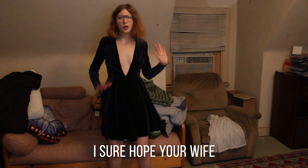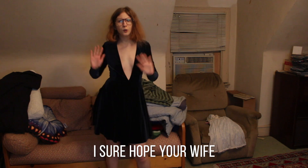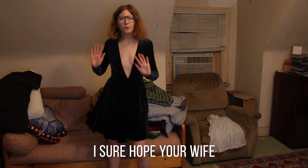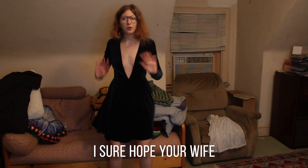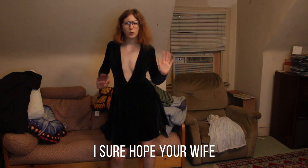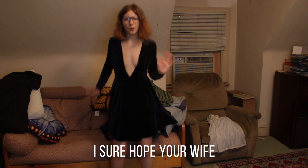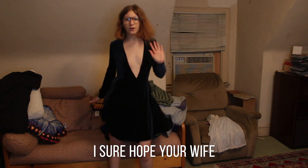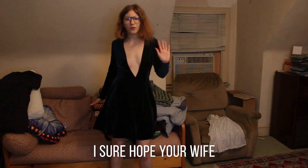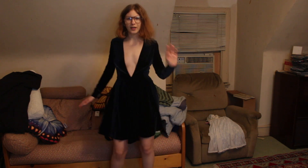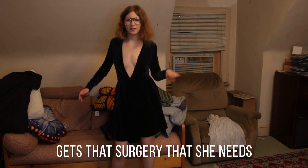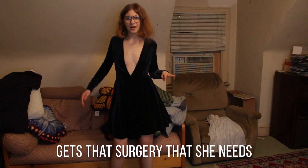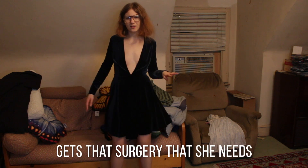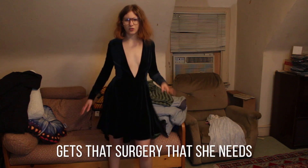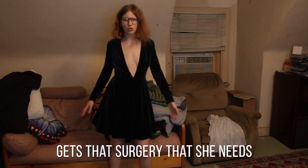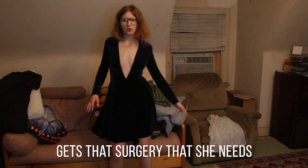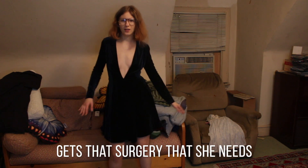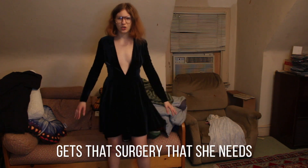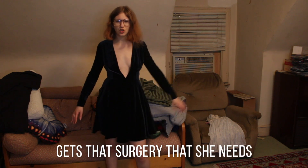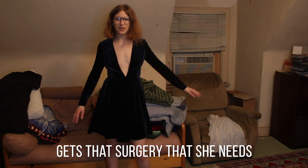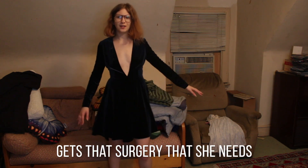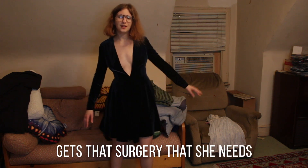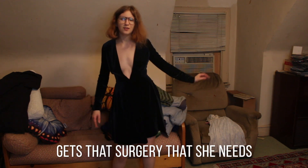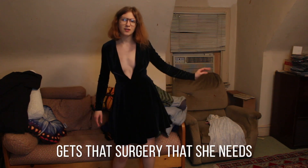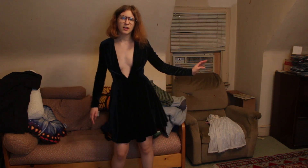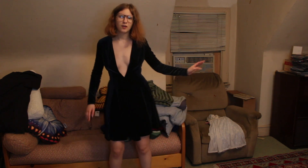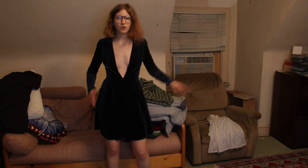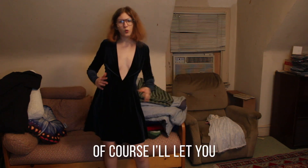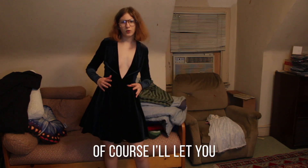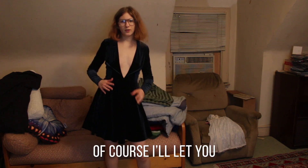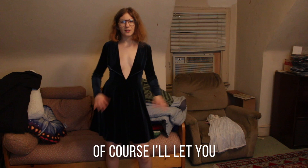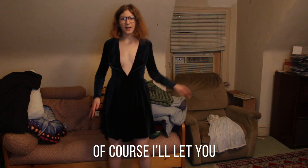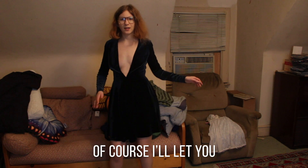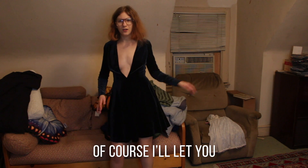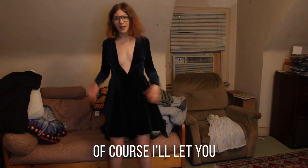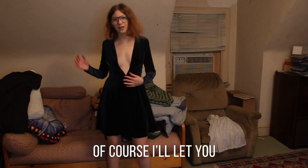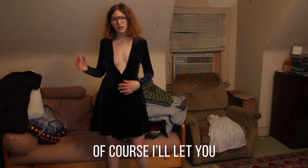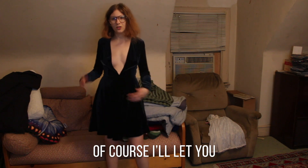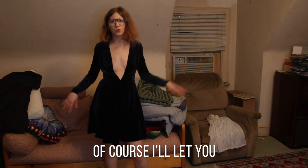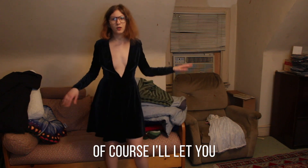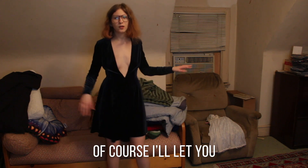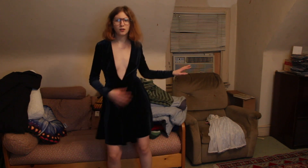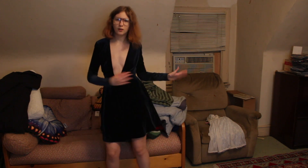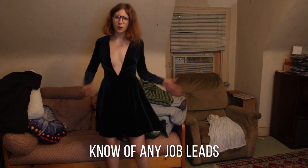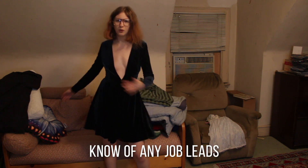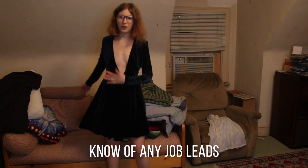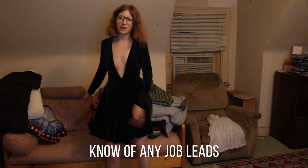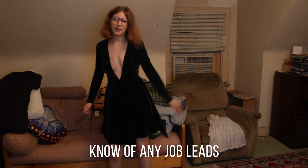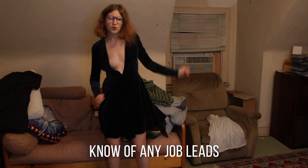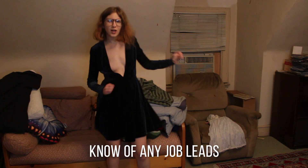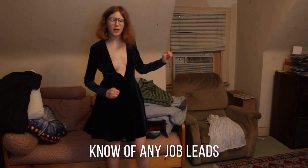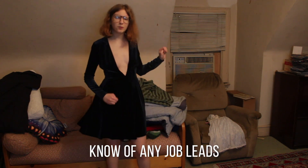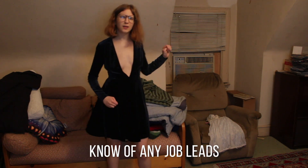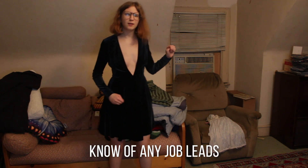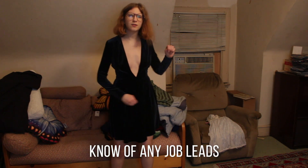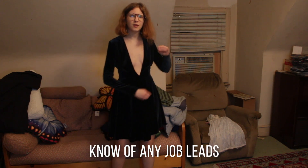I sure hope your wife gets that surgery that she needs. Of course, I'll let you know of